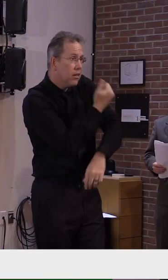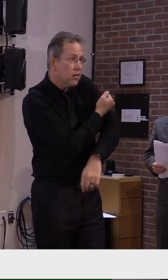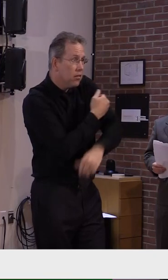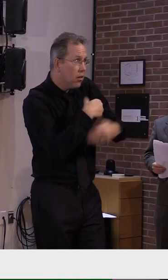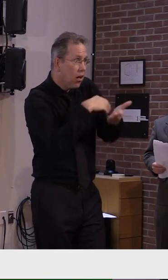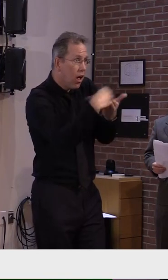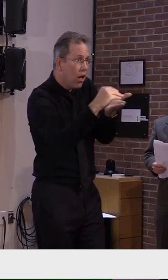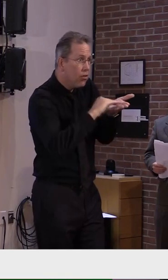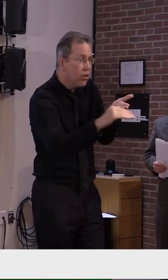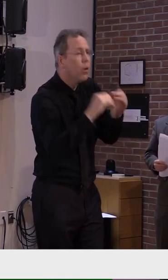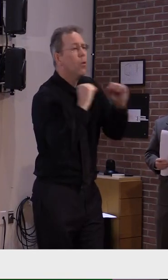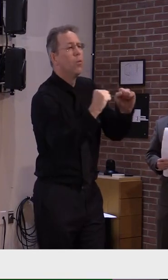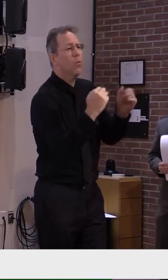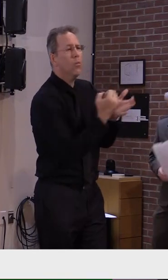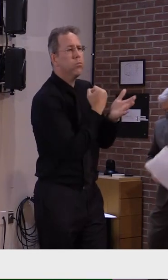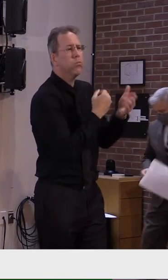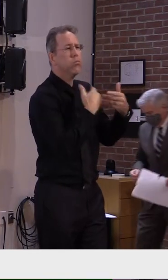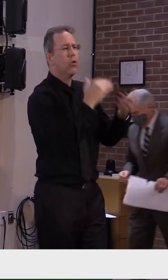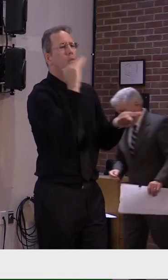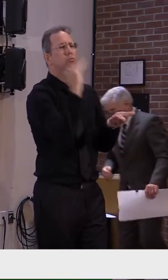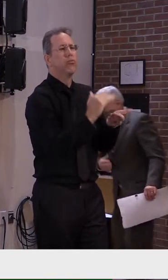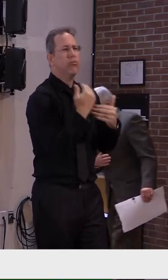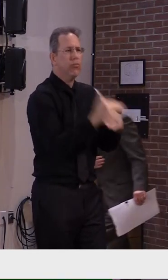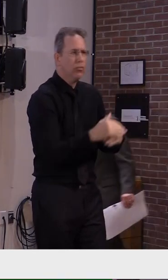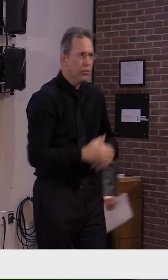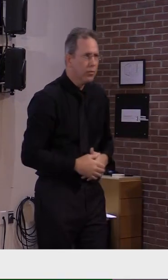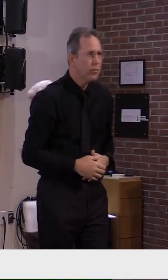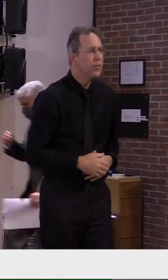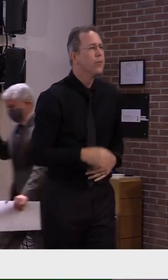for our healthcare system. Secretary Smith.